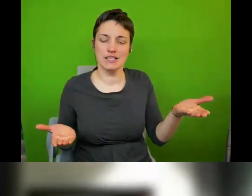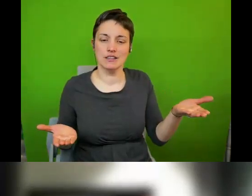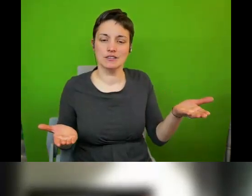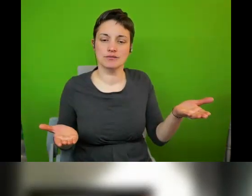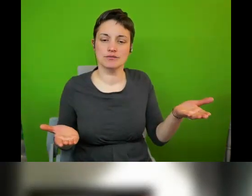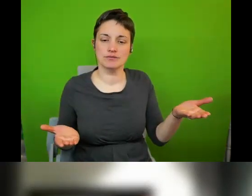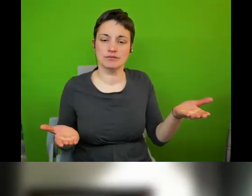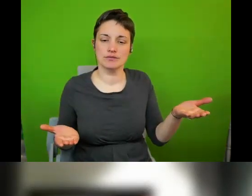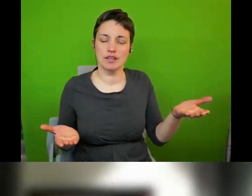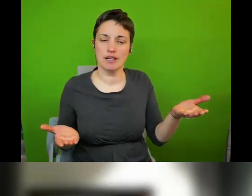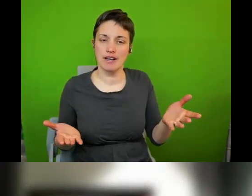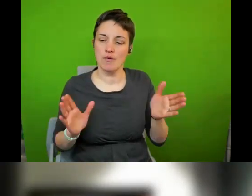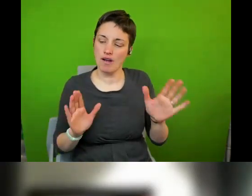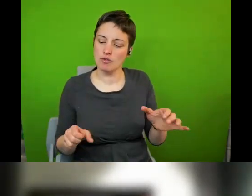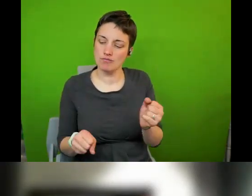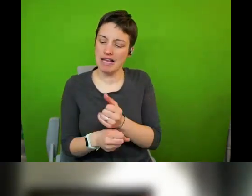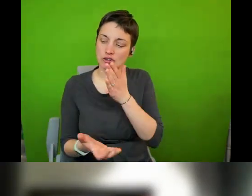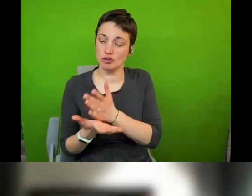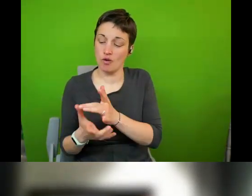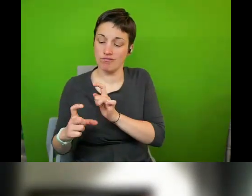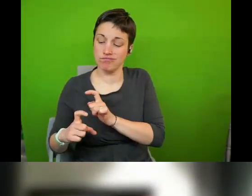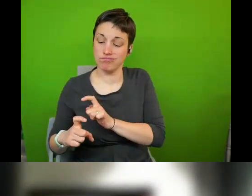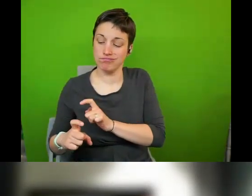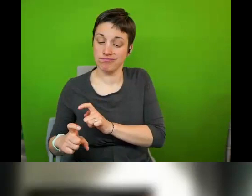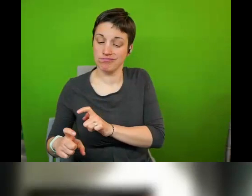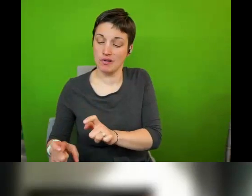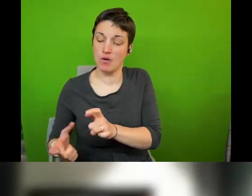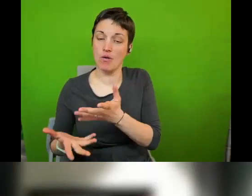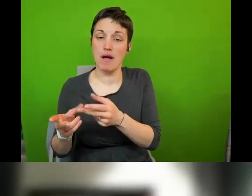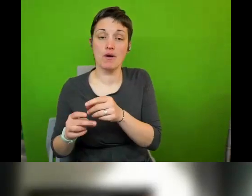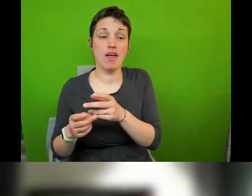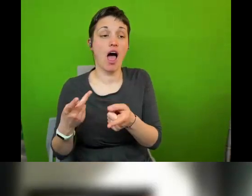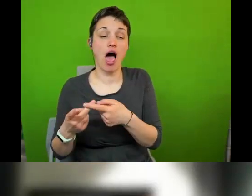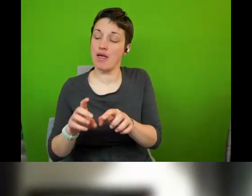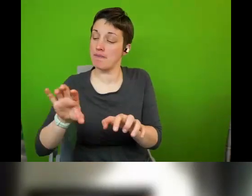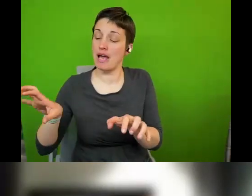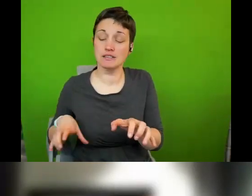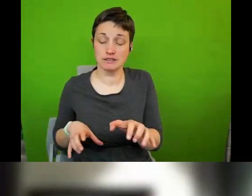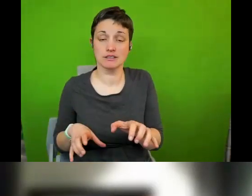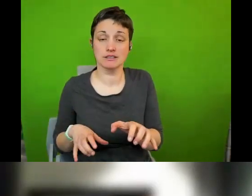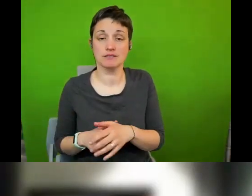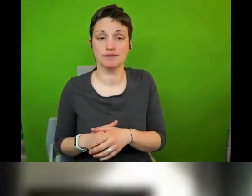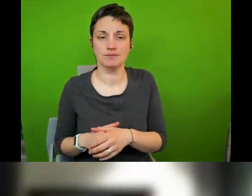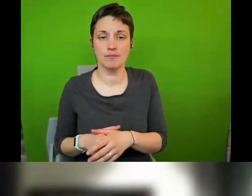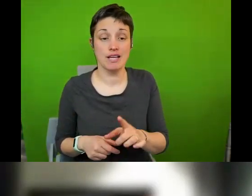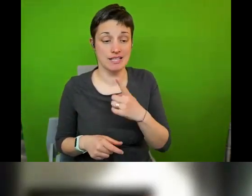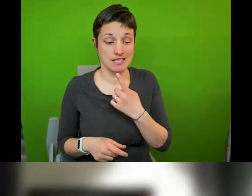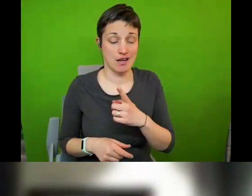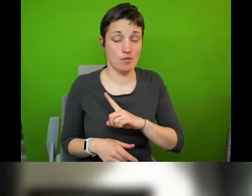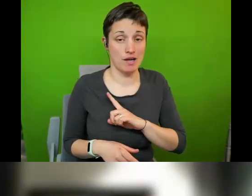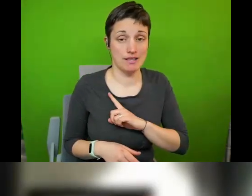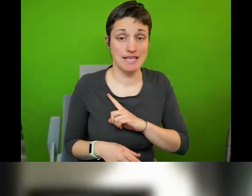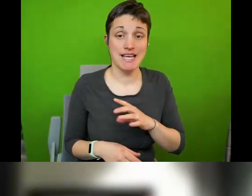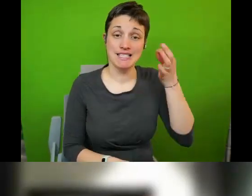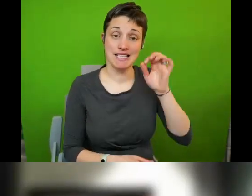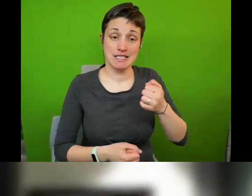that is acting stronger than in other places i'm saying this because uh in our city at the moment it